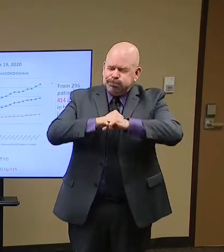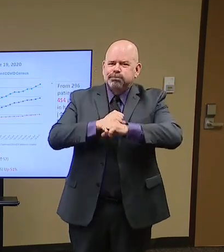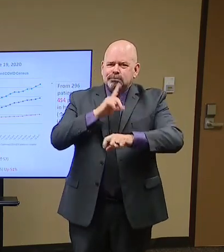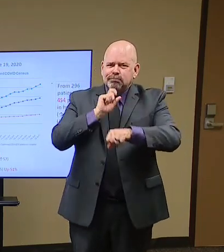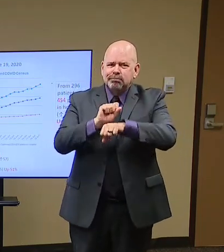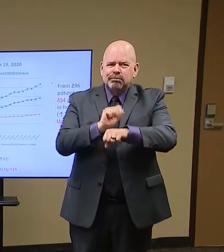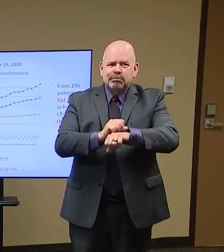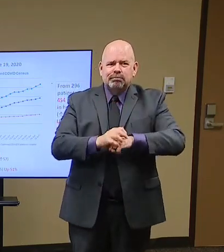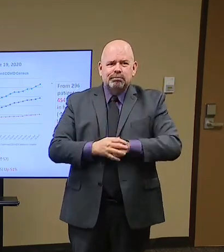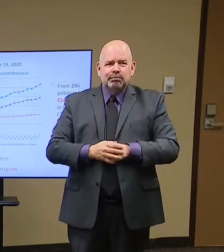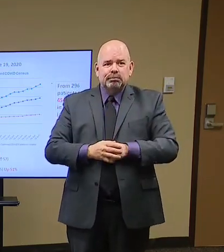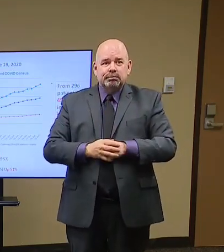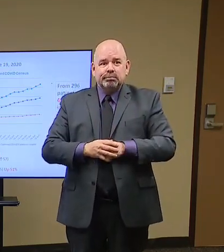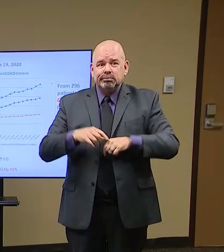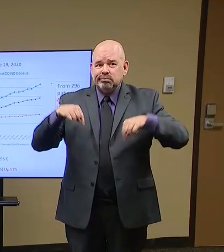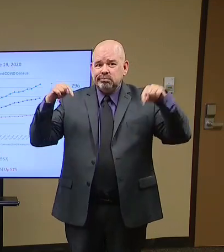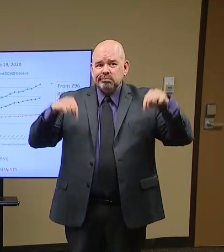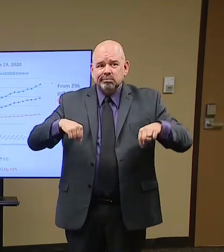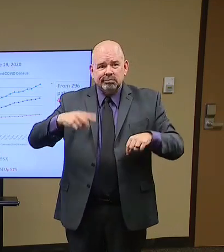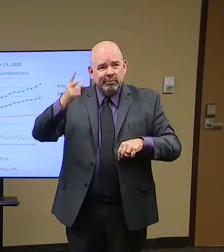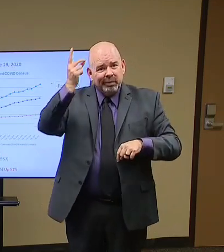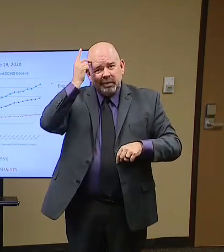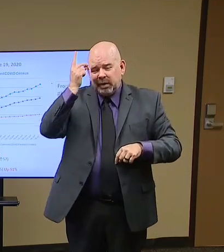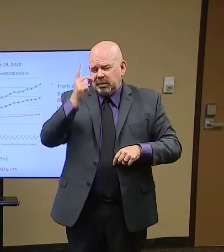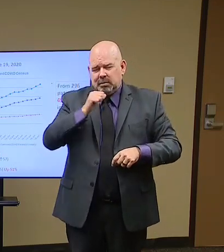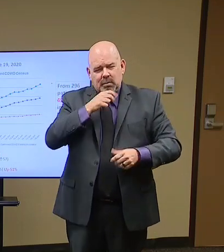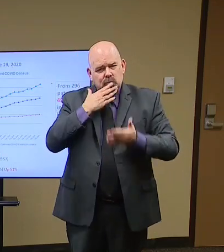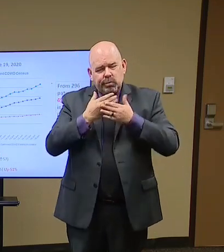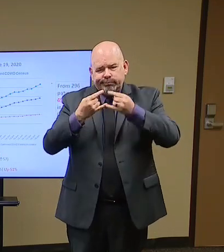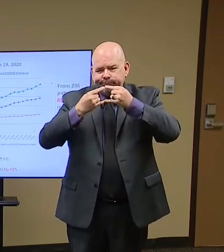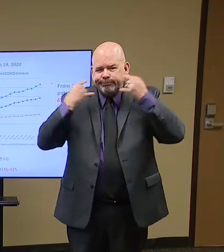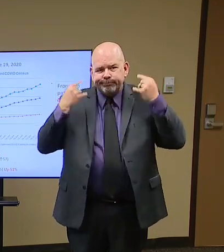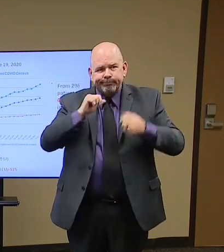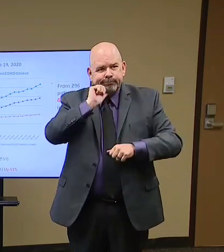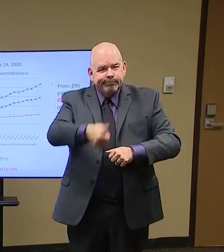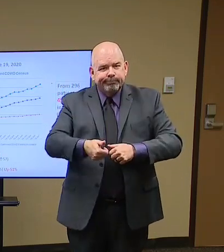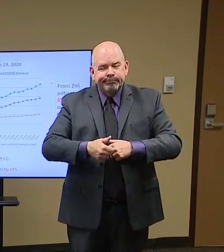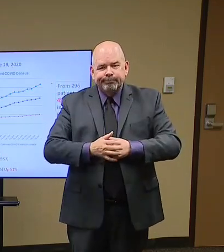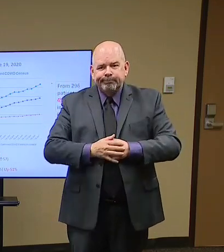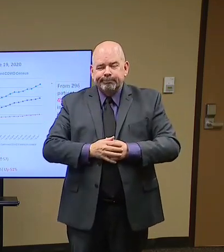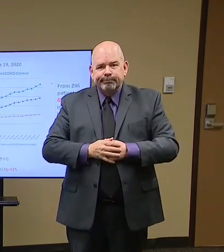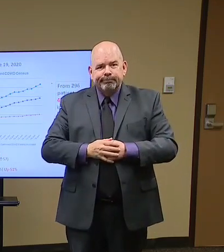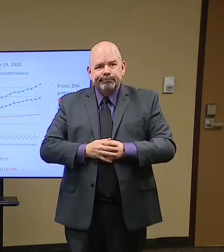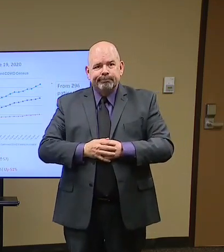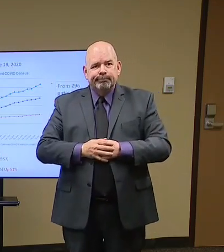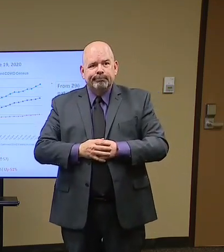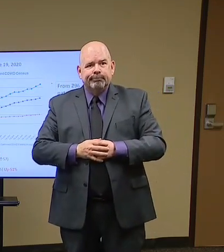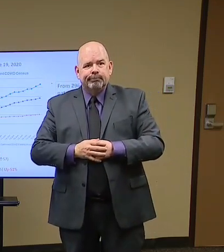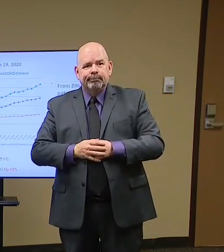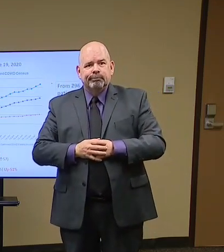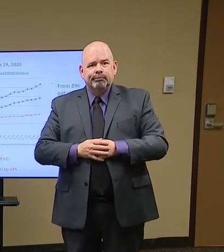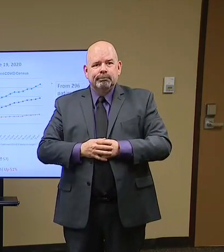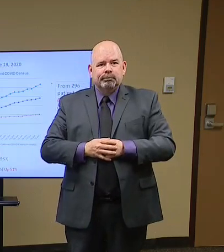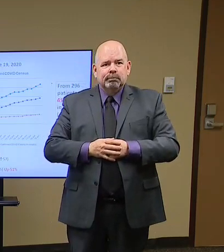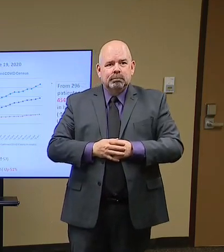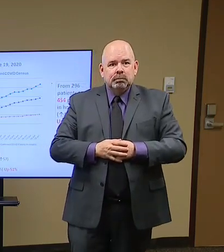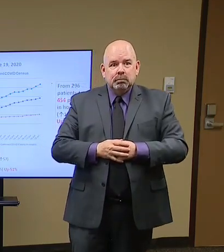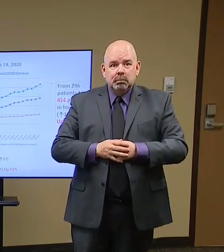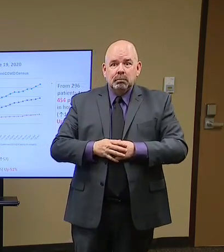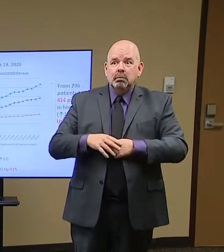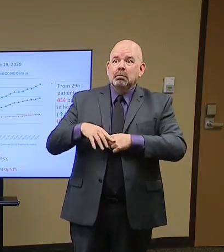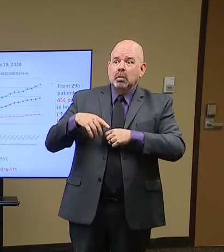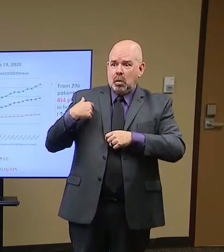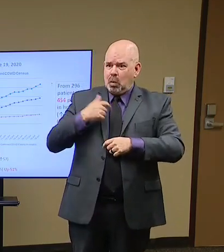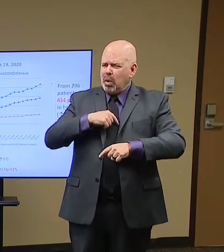However, we led, Dallas County led, and other county judges in the state led, on